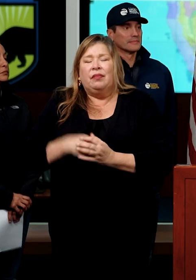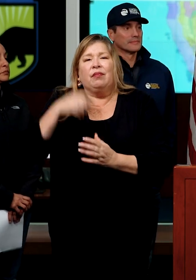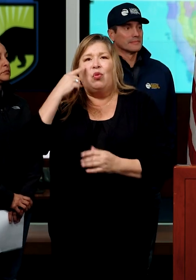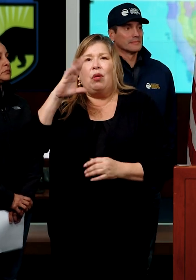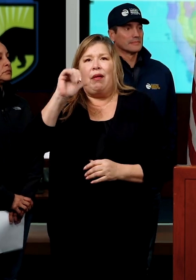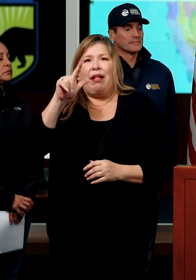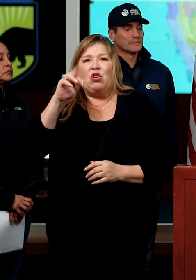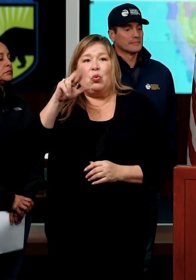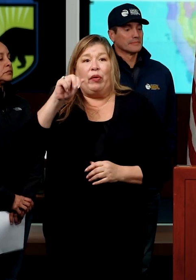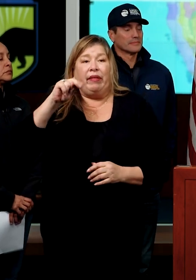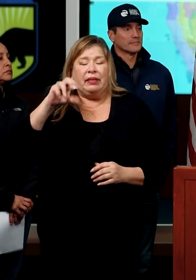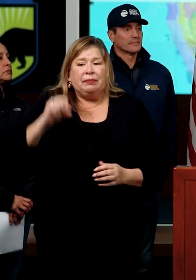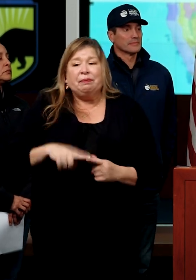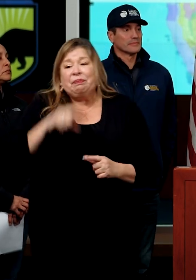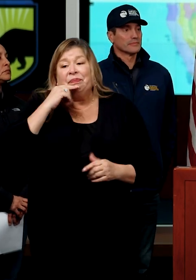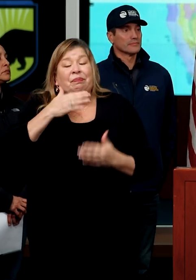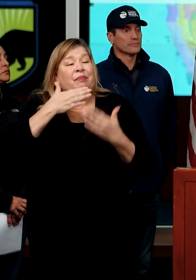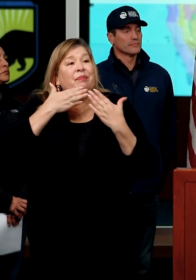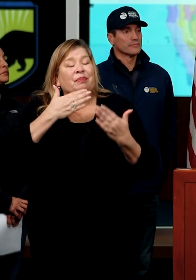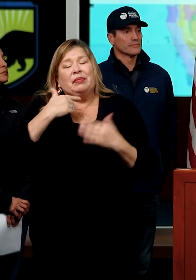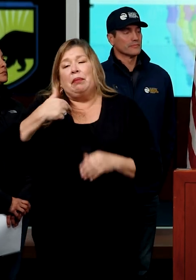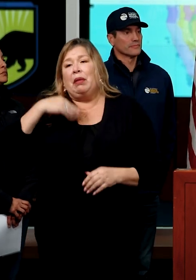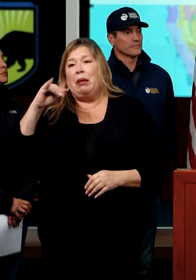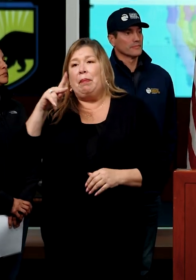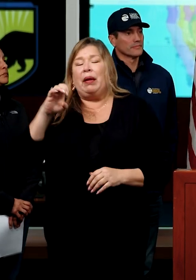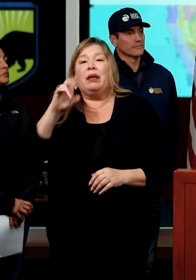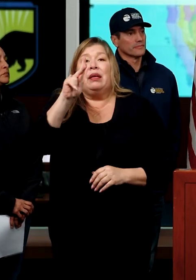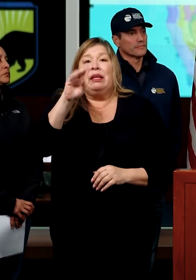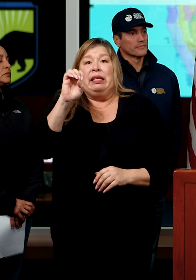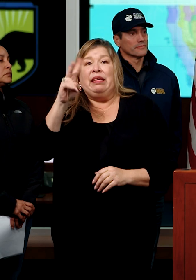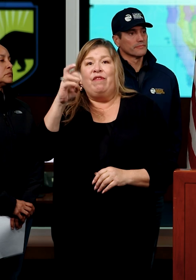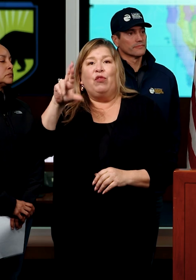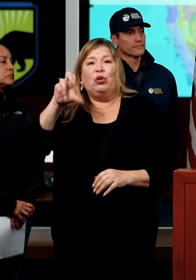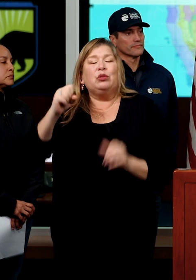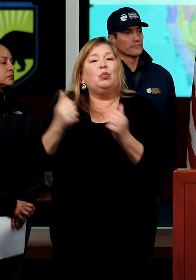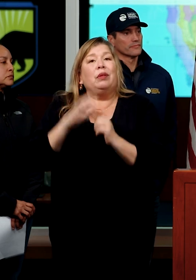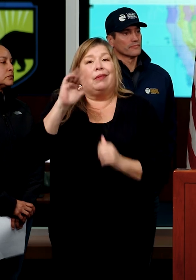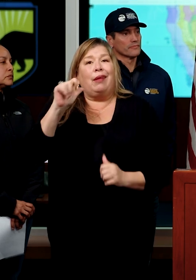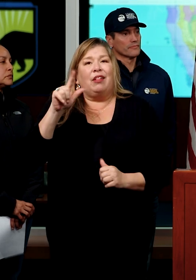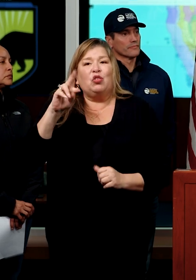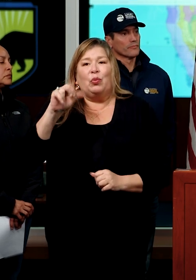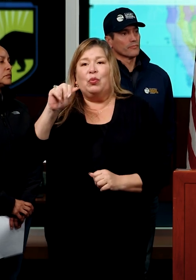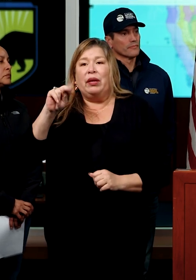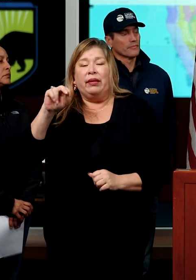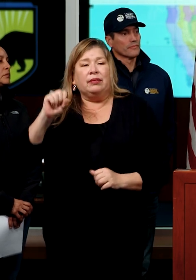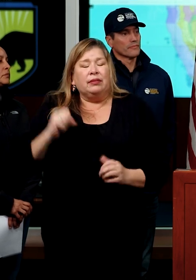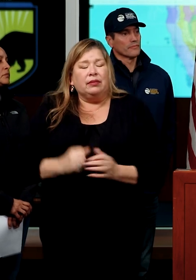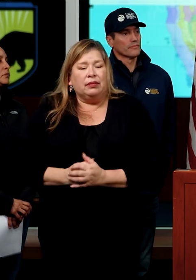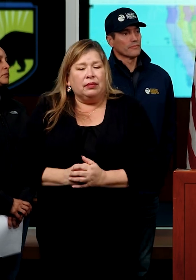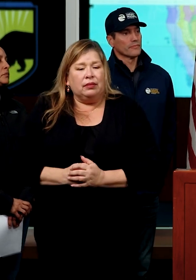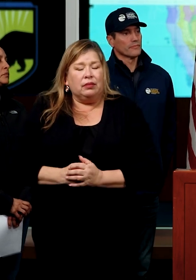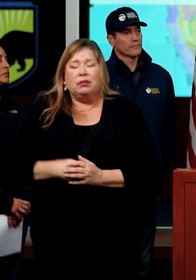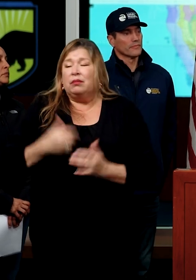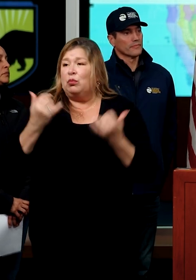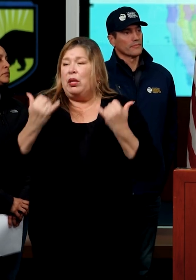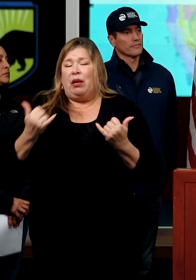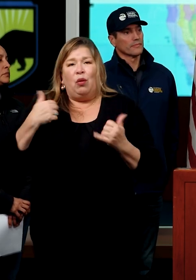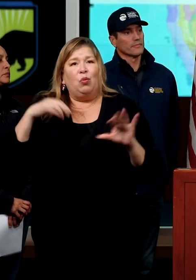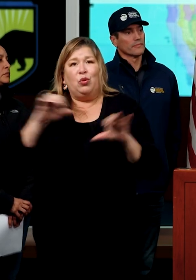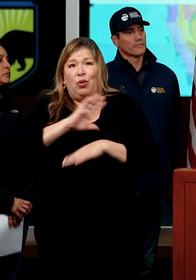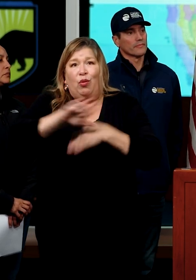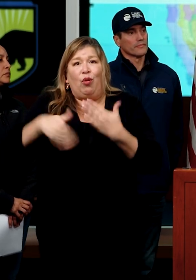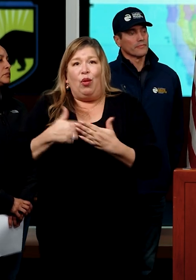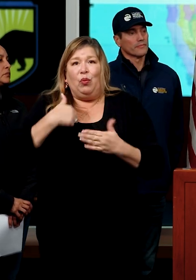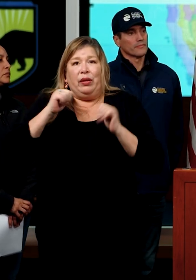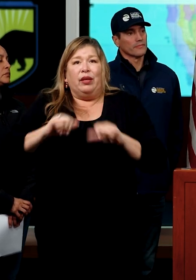Thank you, Acting Commissioner. So, Mike Kiever, Caltrans. Right now, we're doing everything we can